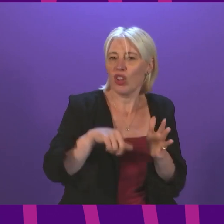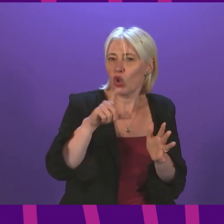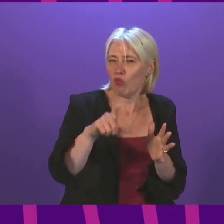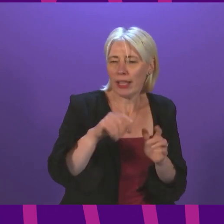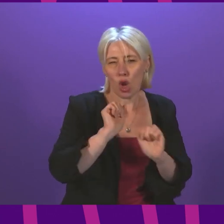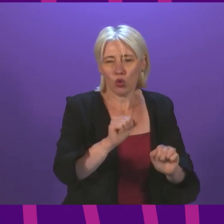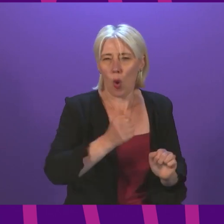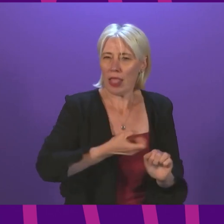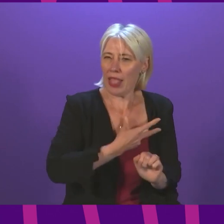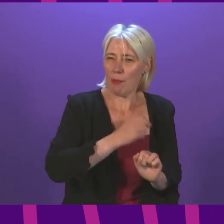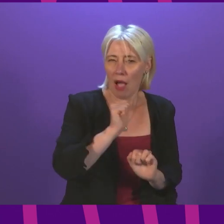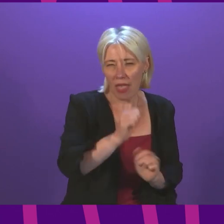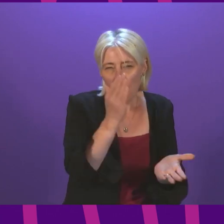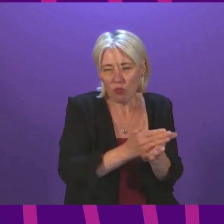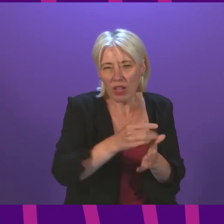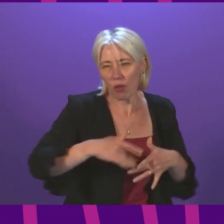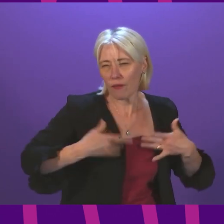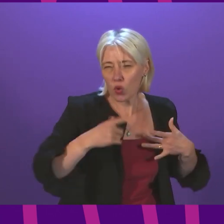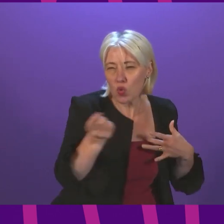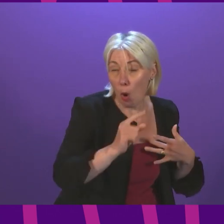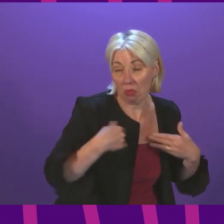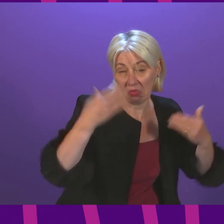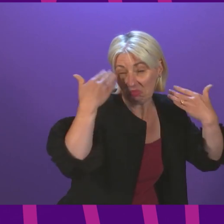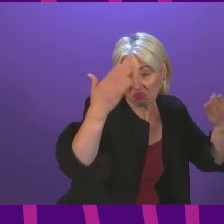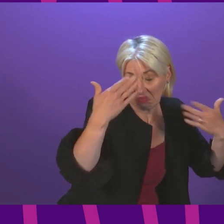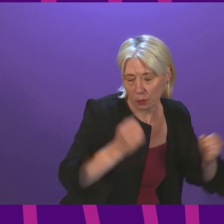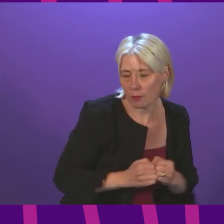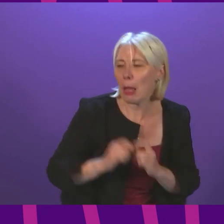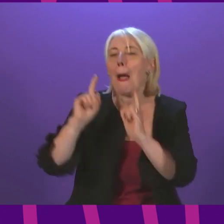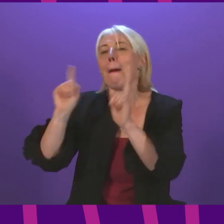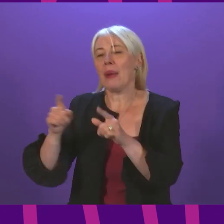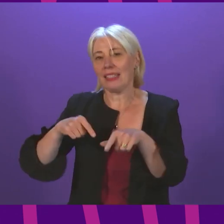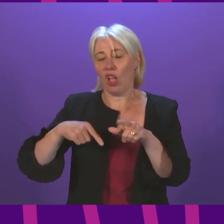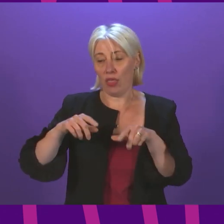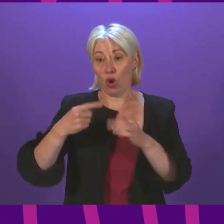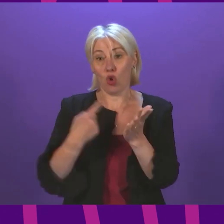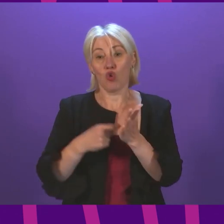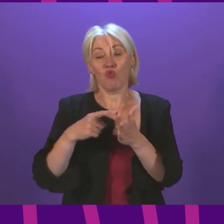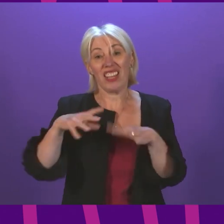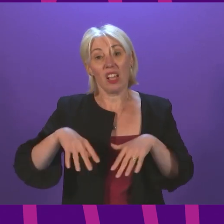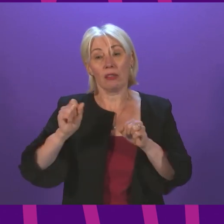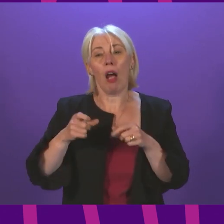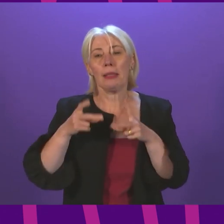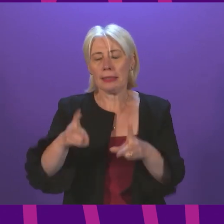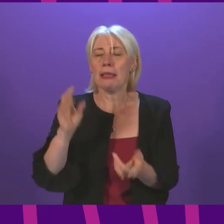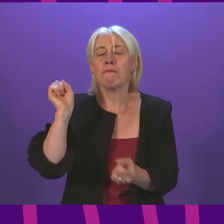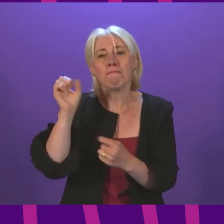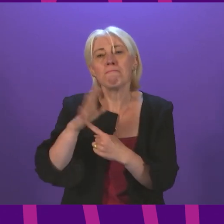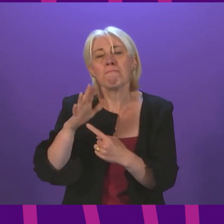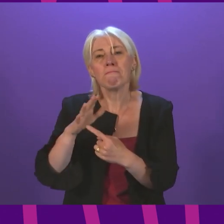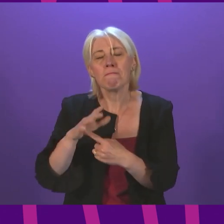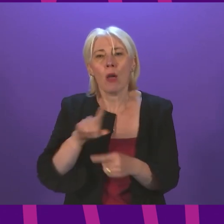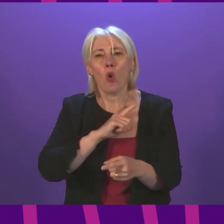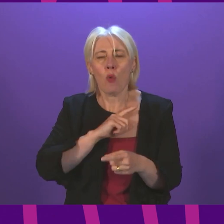about their real view on this as well. But the restart scheme, which I mentioned earlier, is vitally important. It's important because we need to look